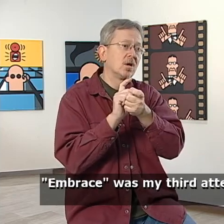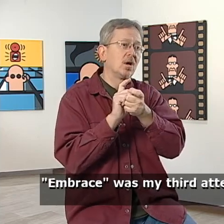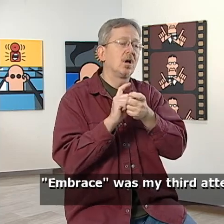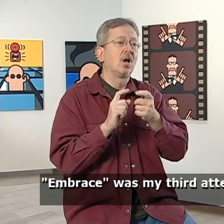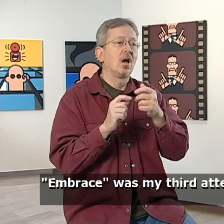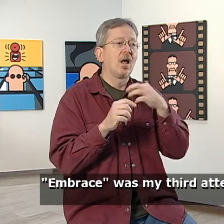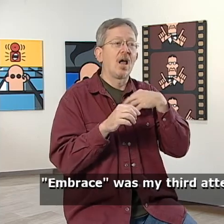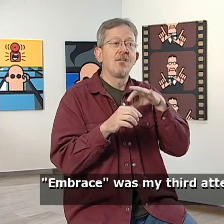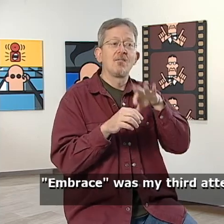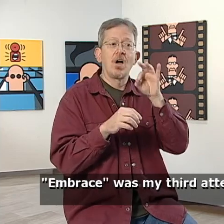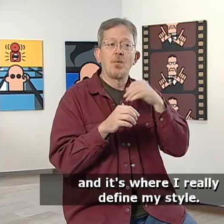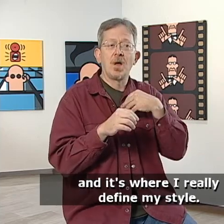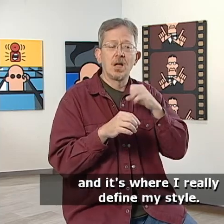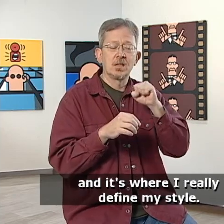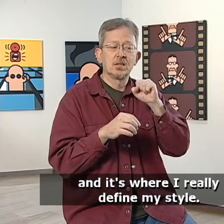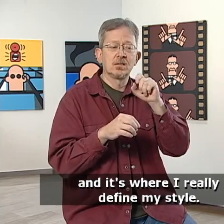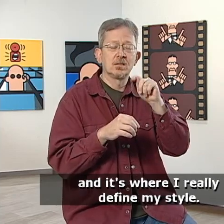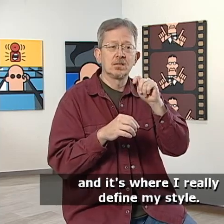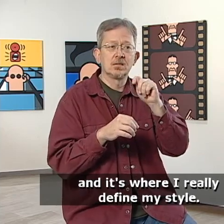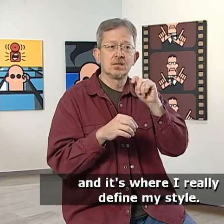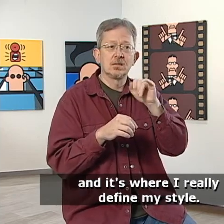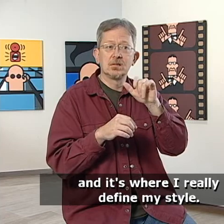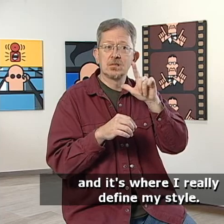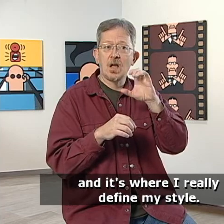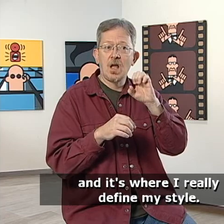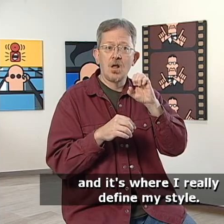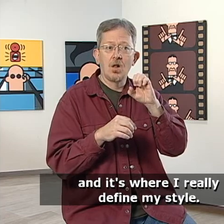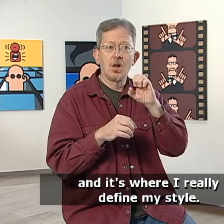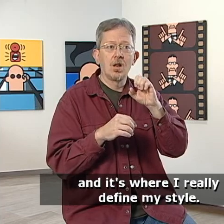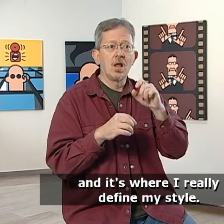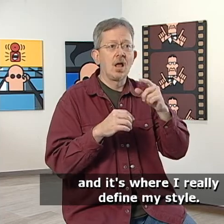attempt. And it's where I really defined my style.